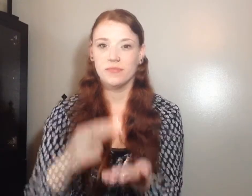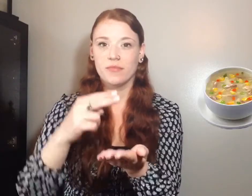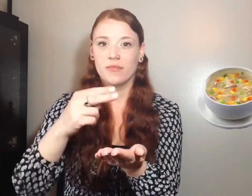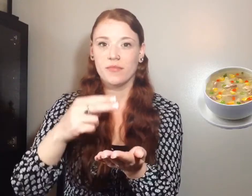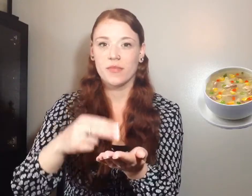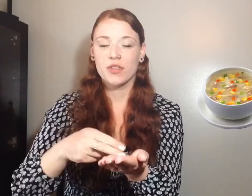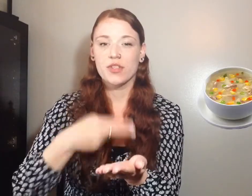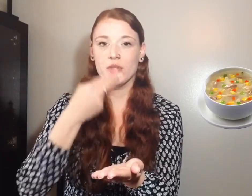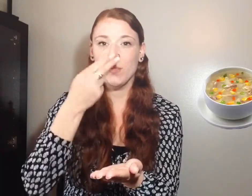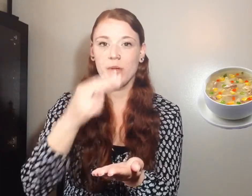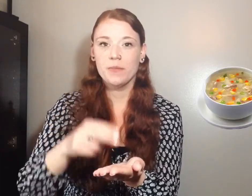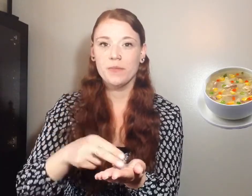Soup.